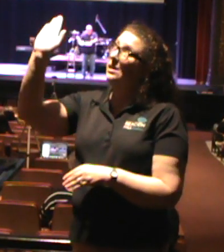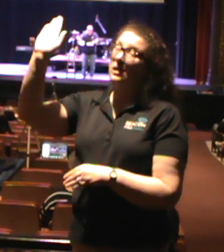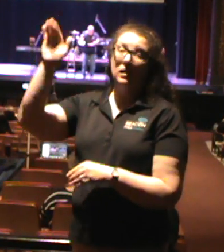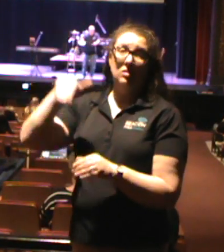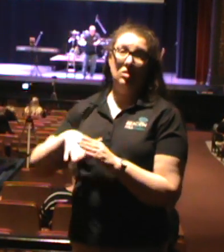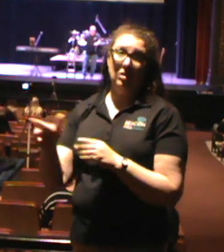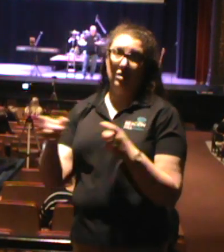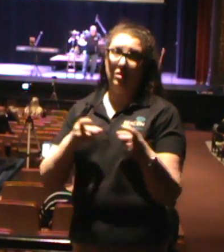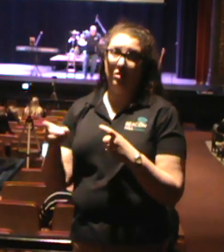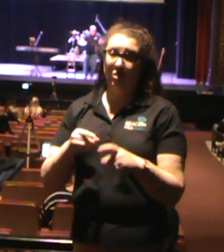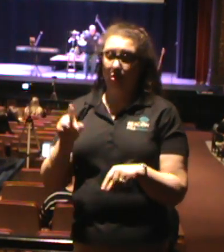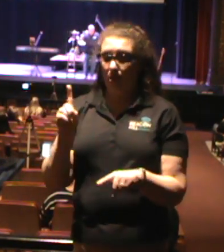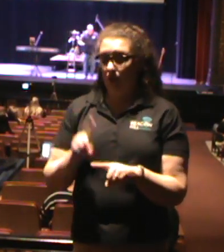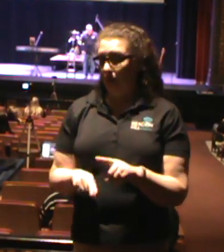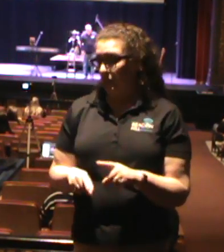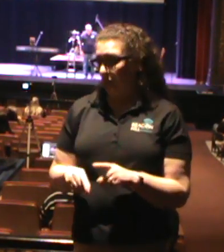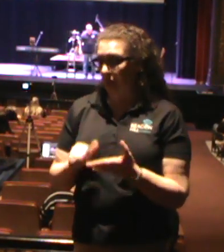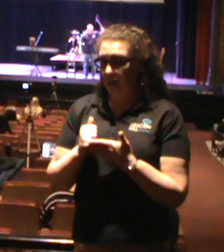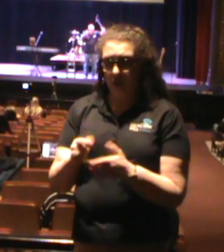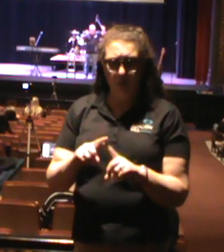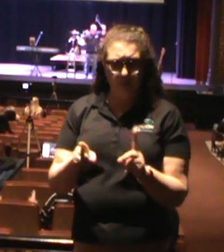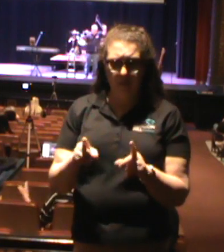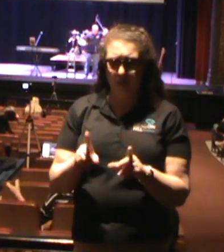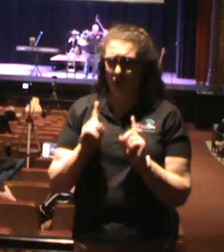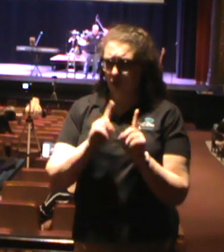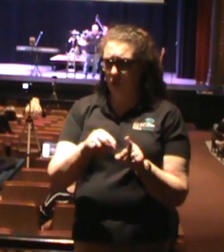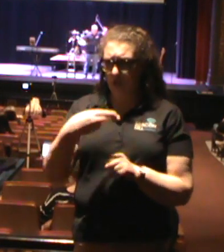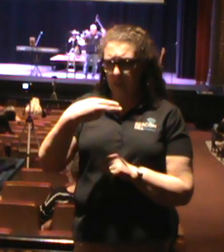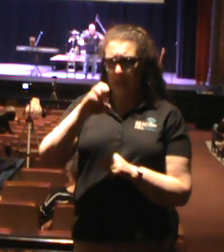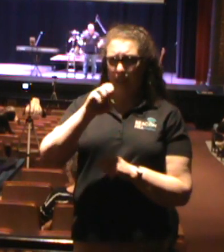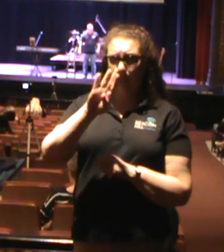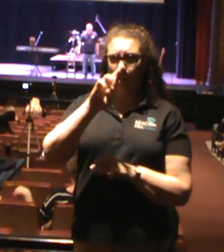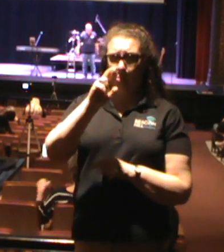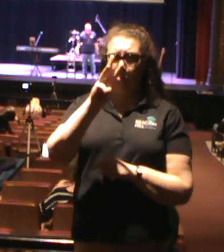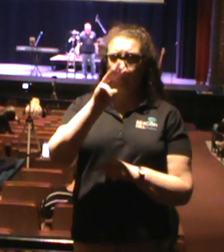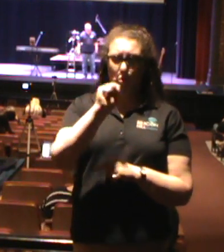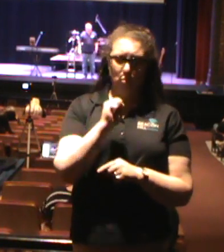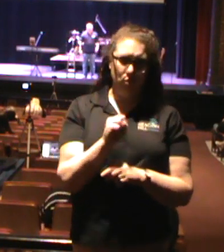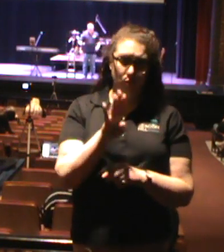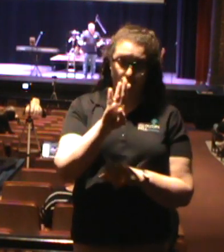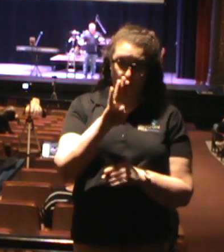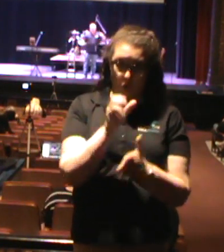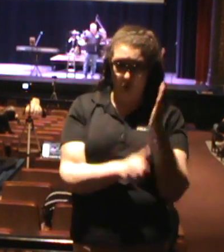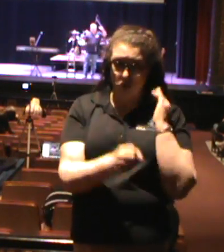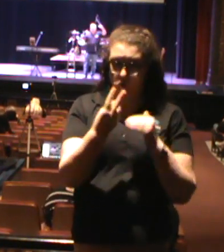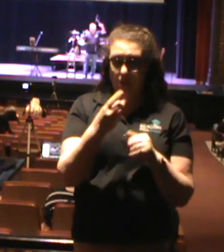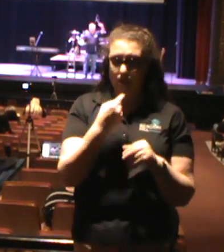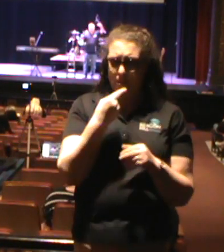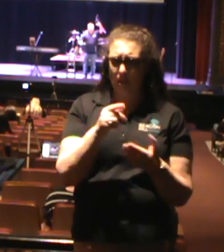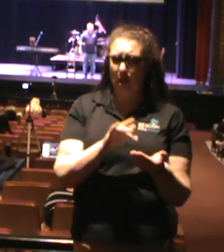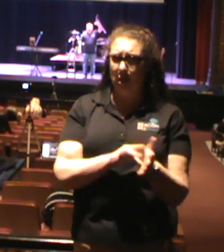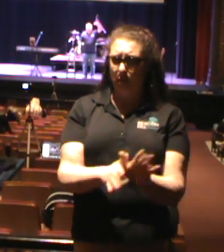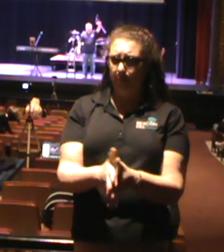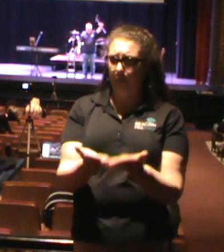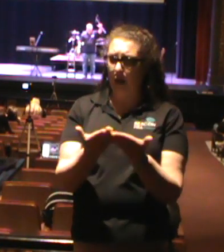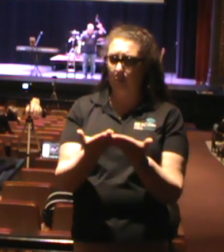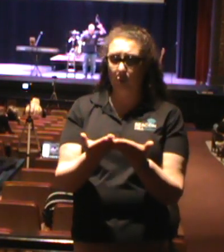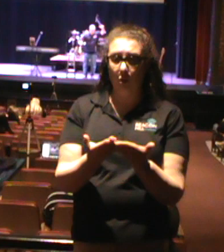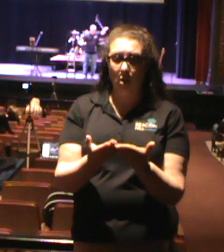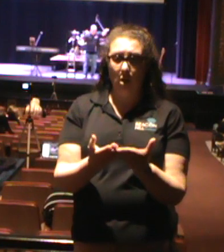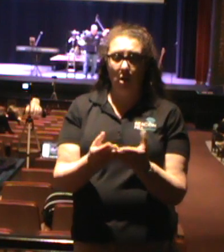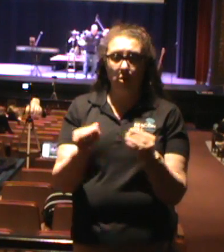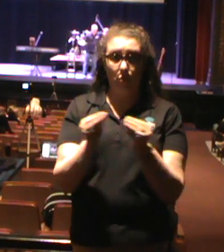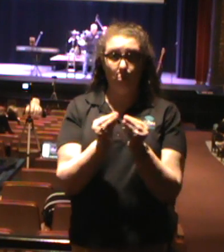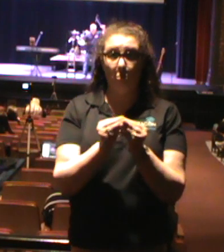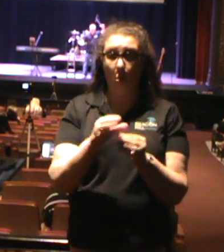You can't help but go to Hebrews 4.12 where it says the word of God is sharper than the two-edged sword. See, the proconsul may have had the power